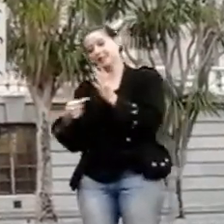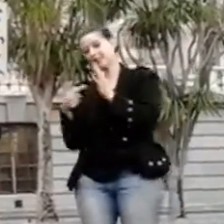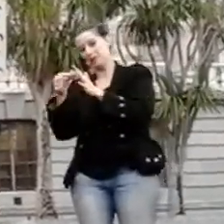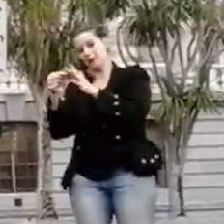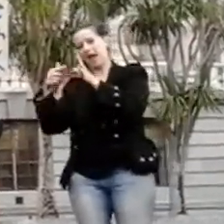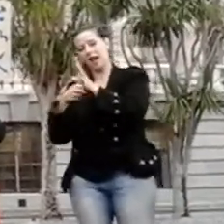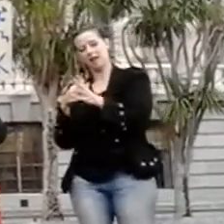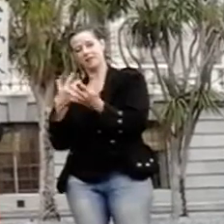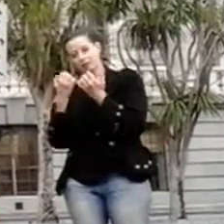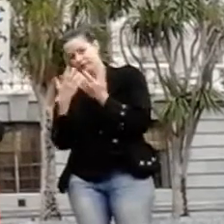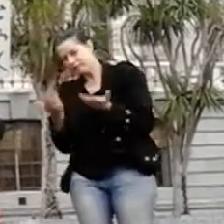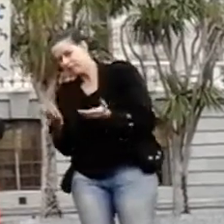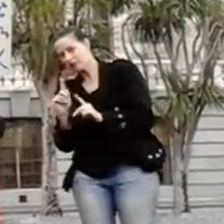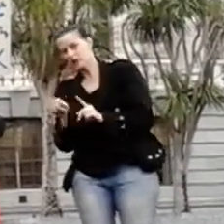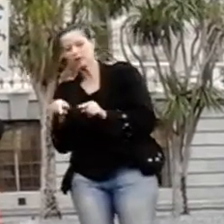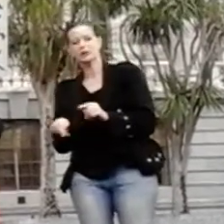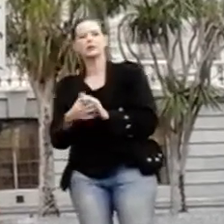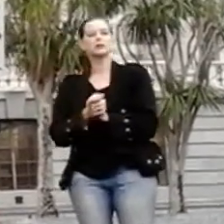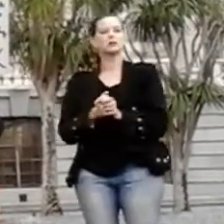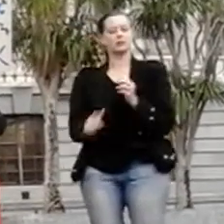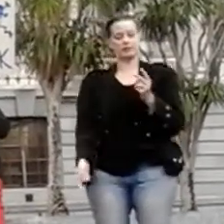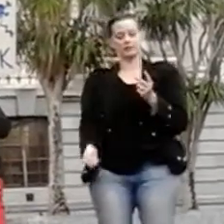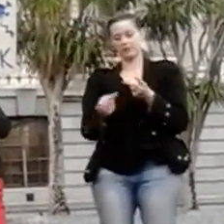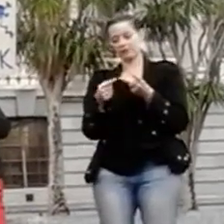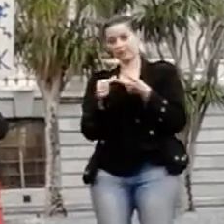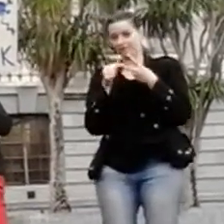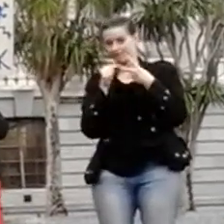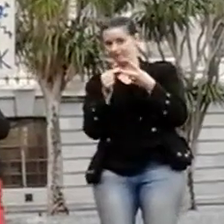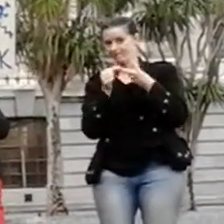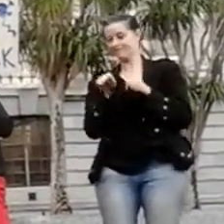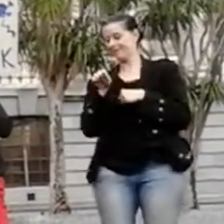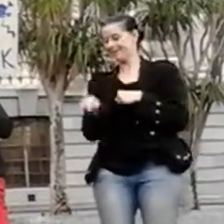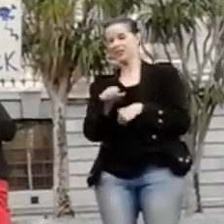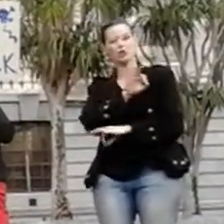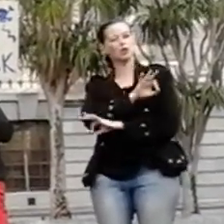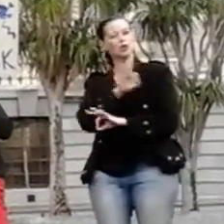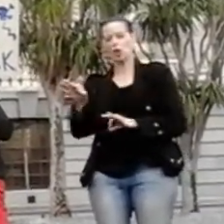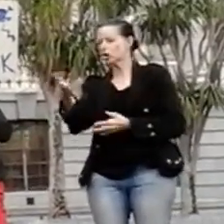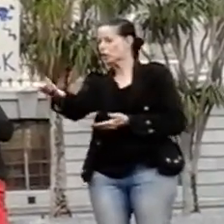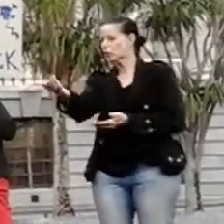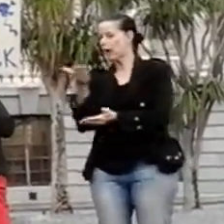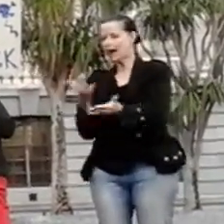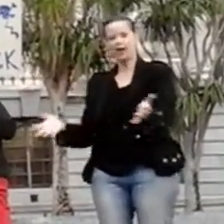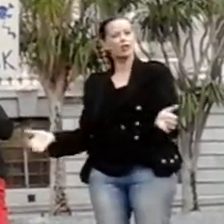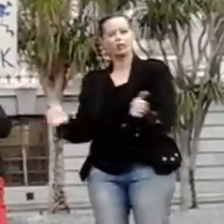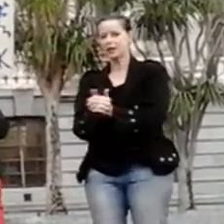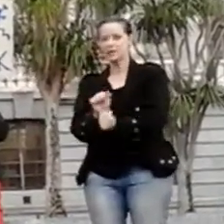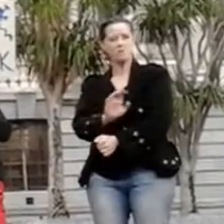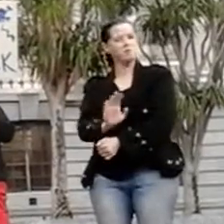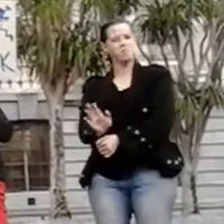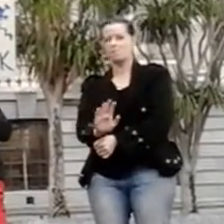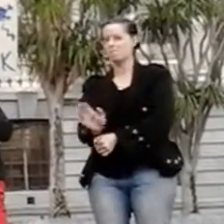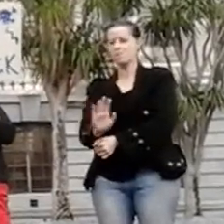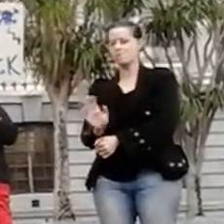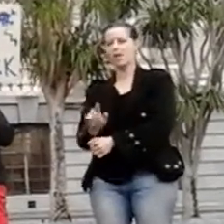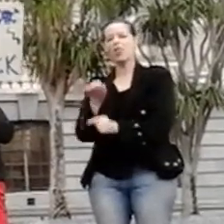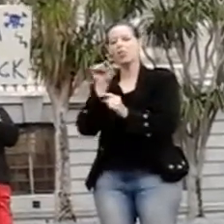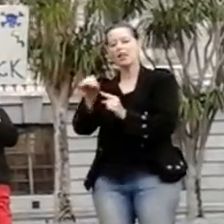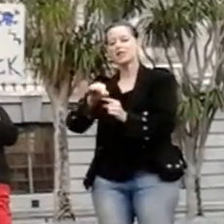This is not a normal trade agreement. This is an agreement that goes behind the border to issues about what rights we have